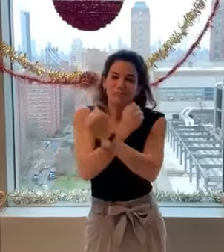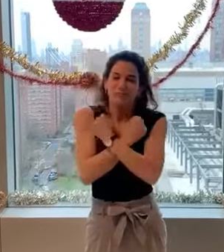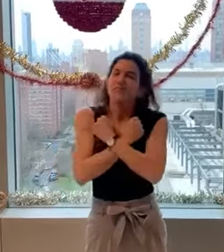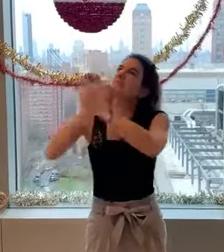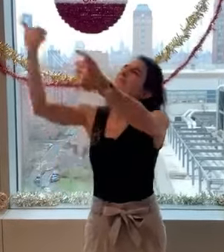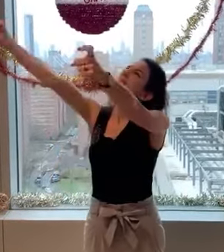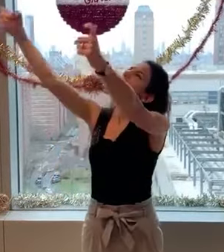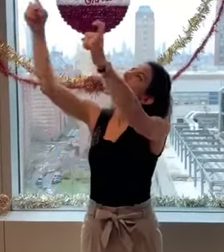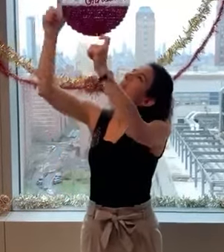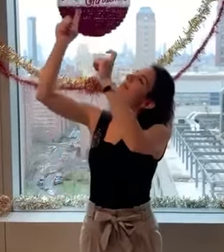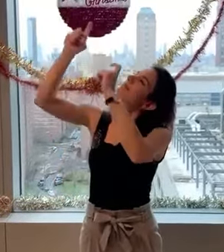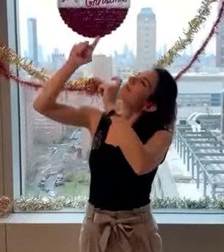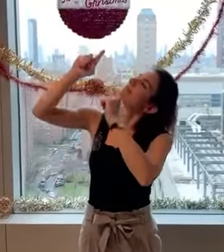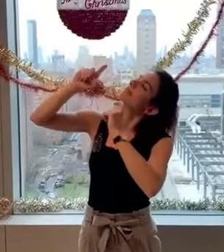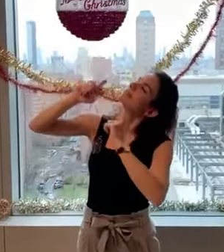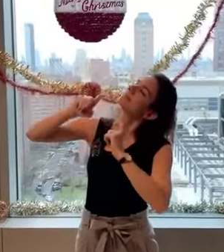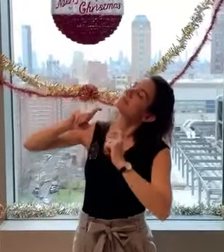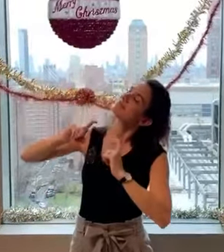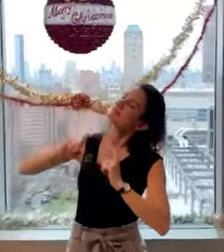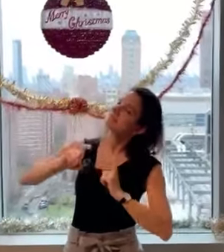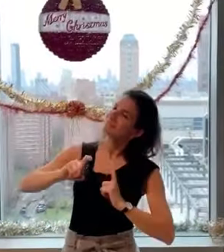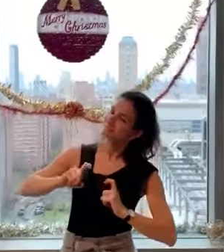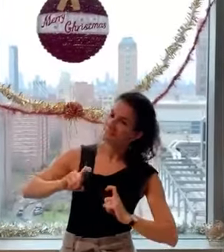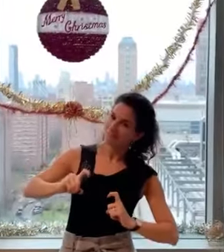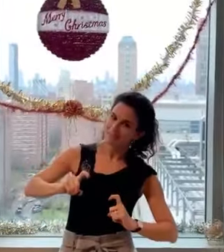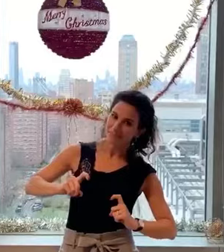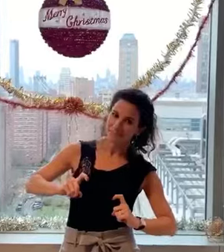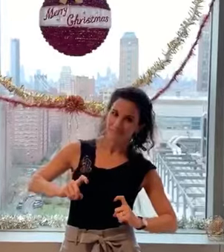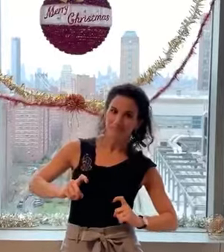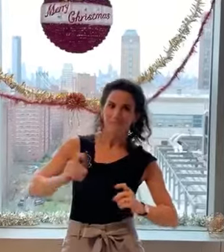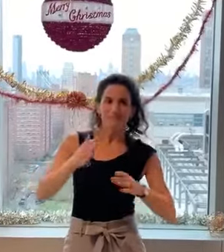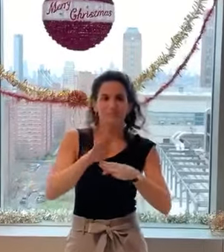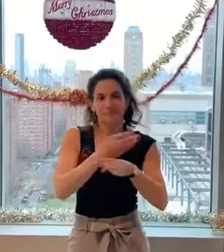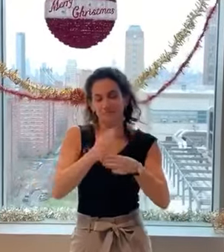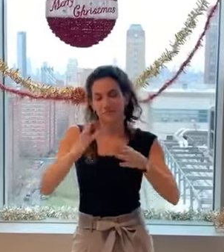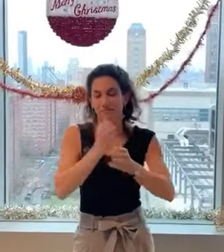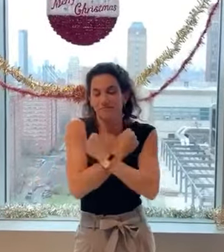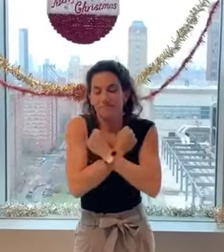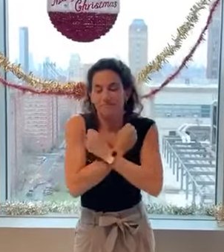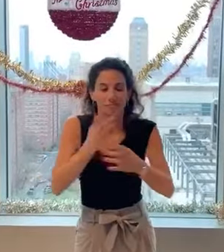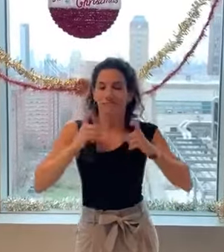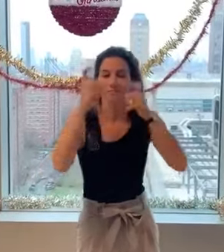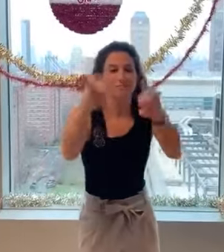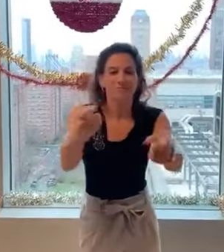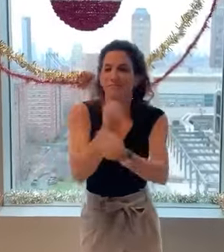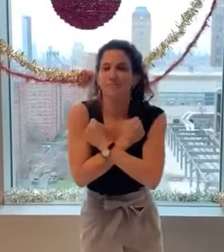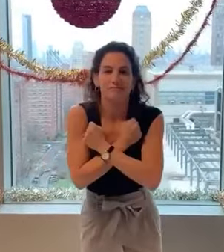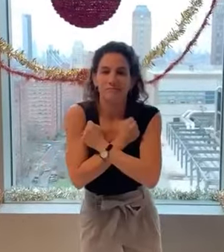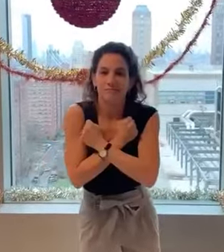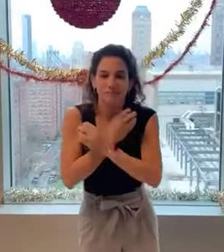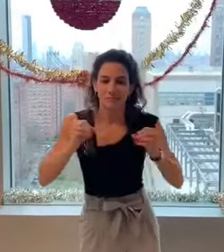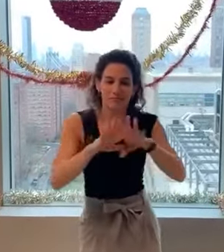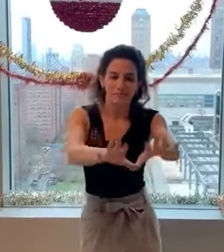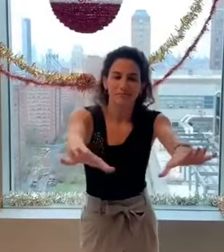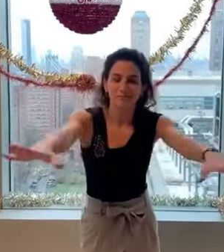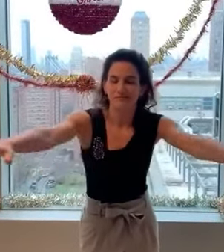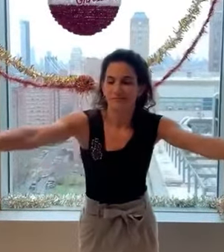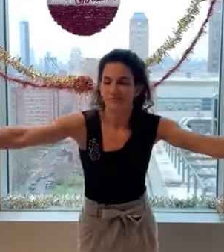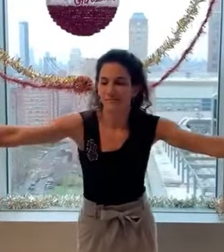love You know love Seasons are now You know that love I am in